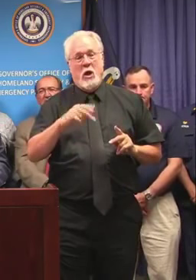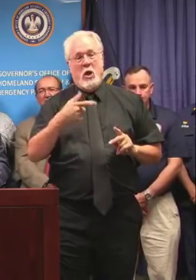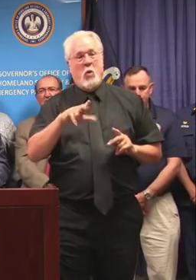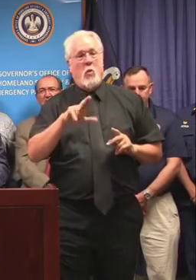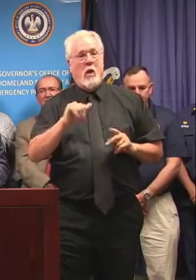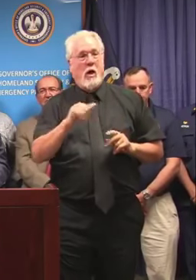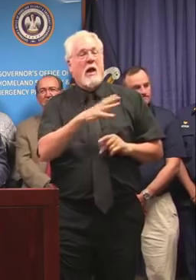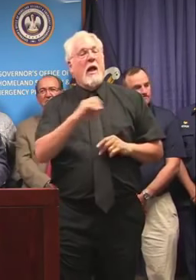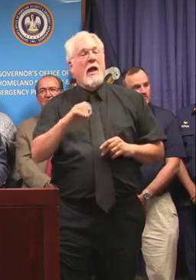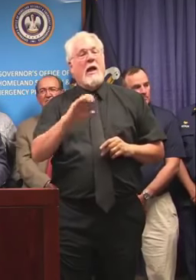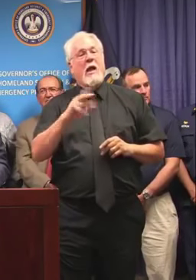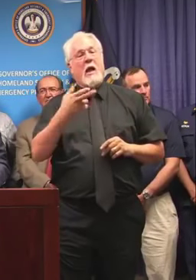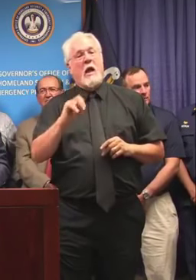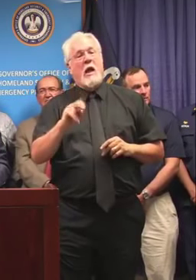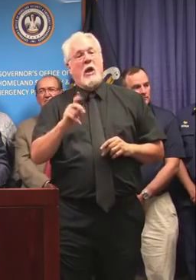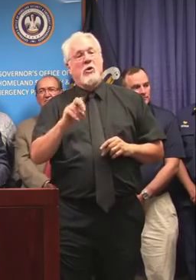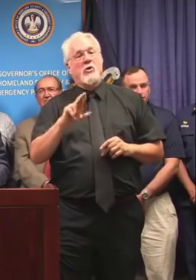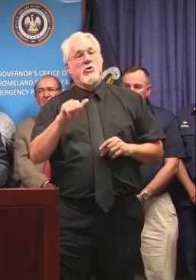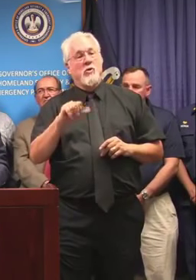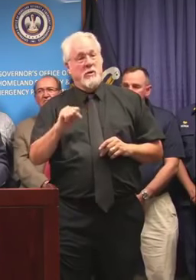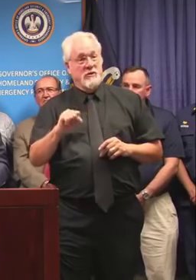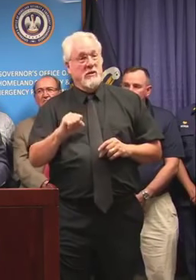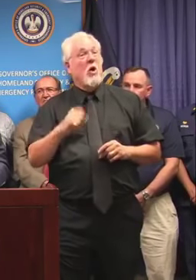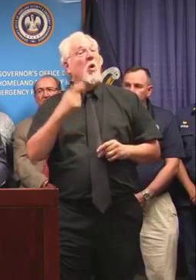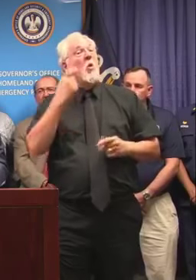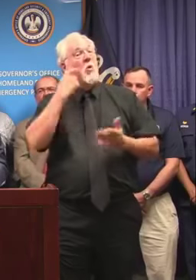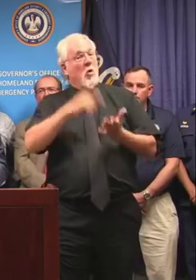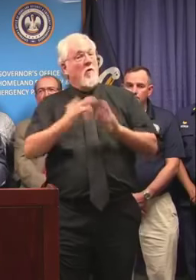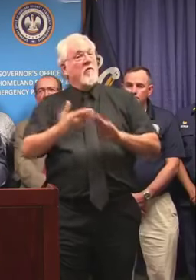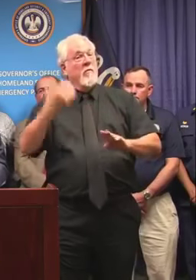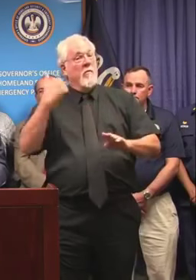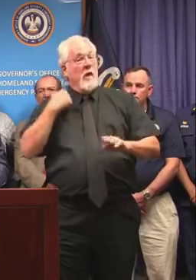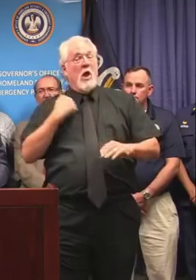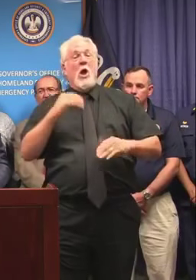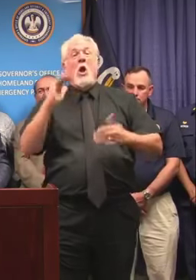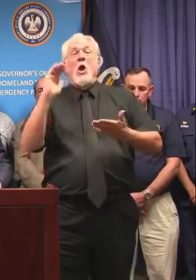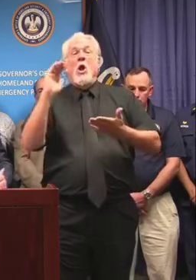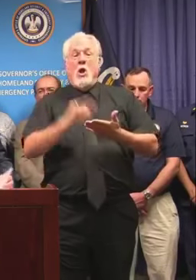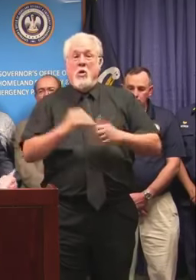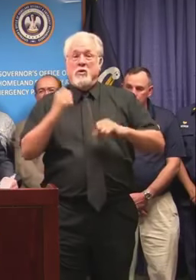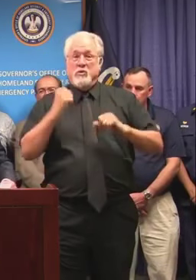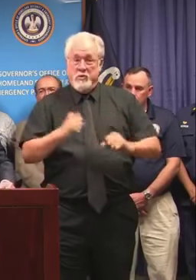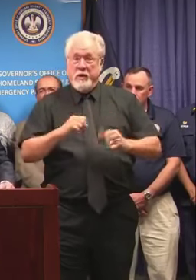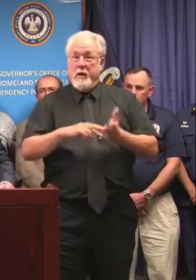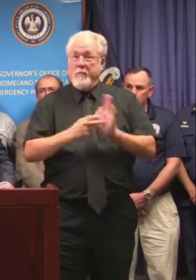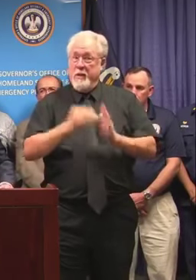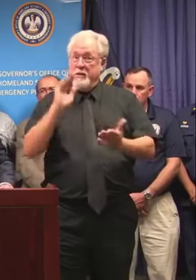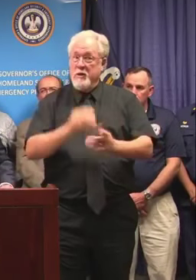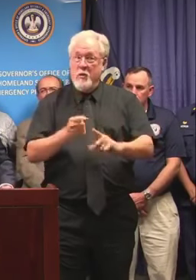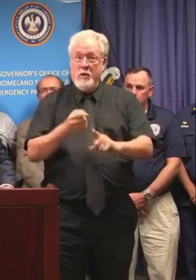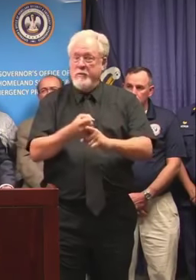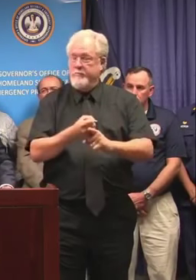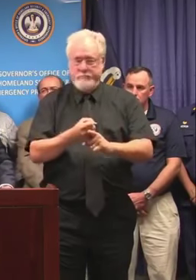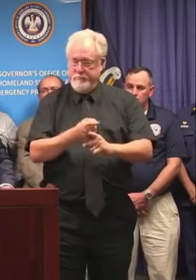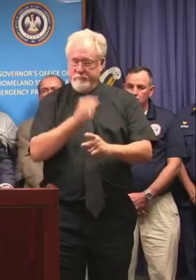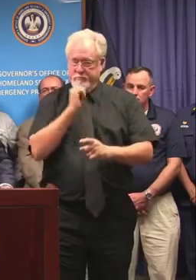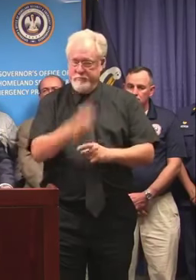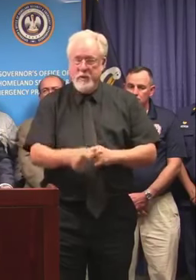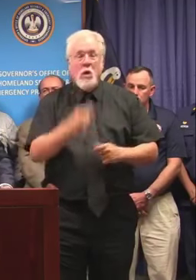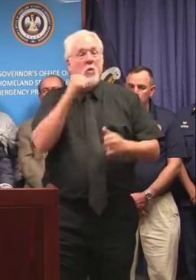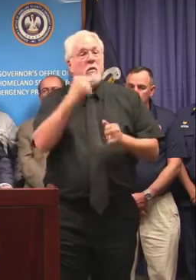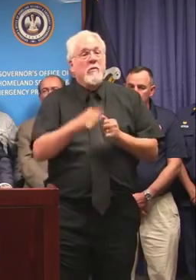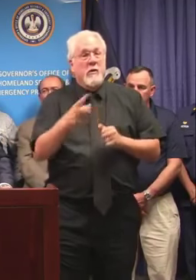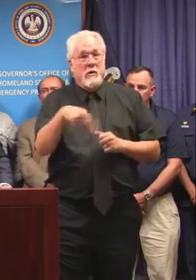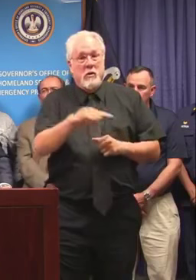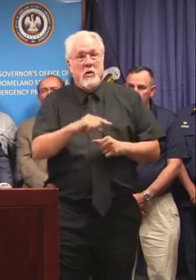And as we know from past storms, low intensity doesn't necessarily mean low impact. And I will remind everyone